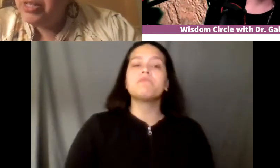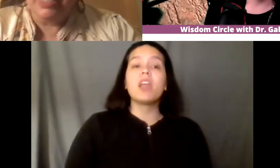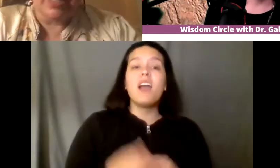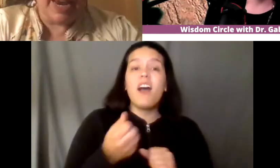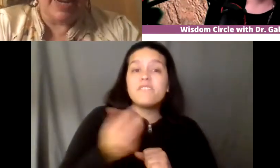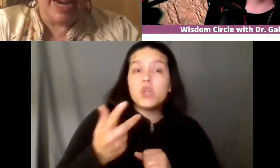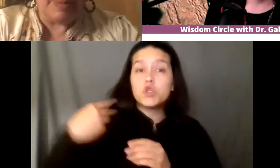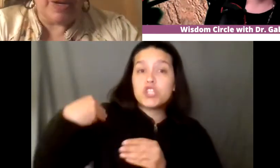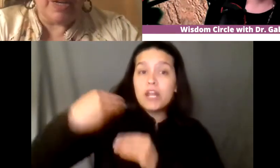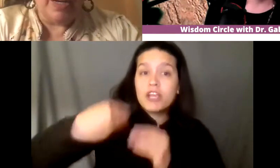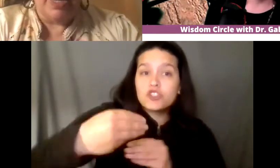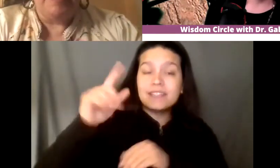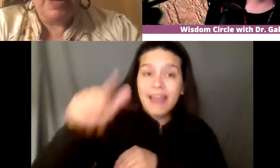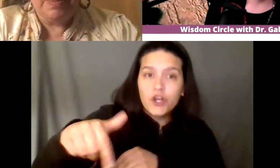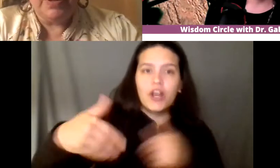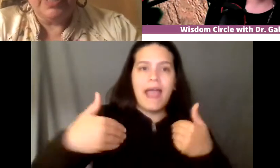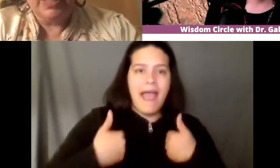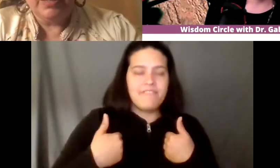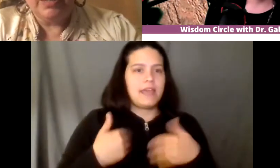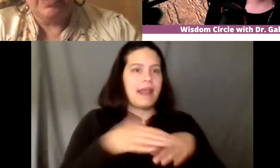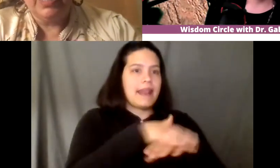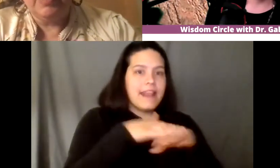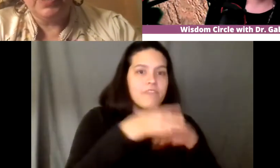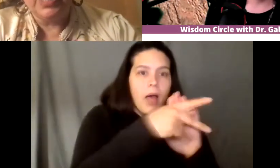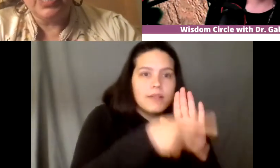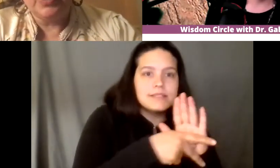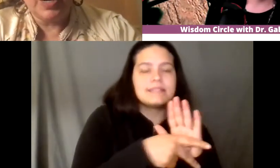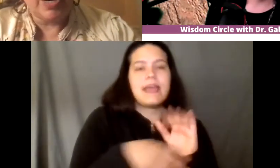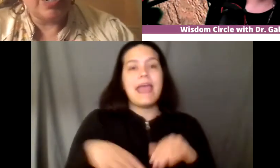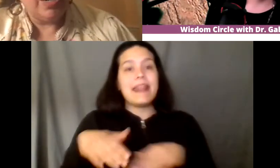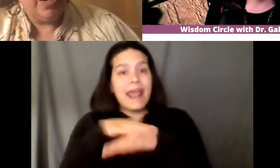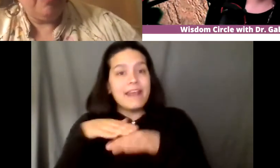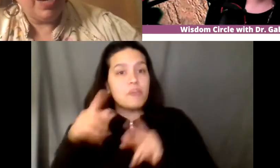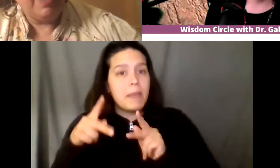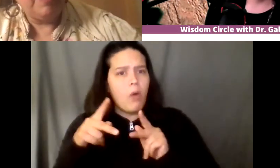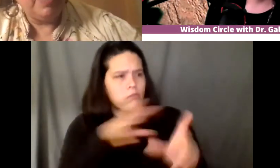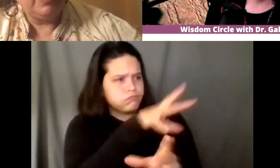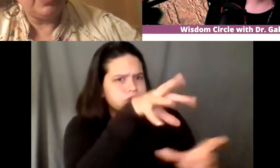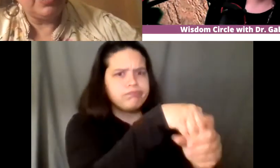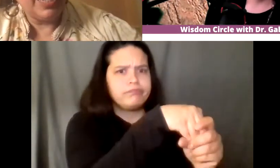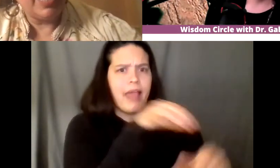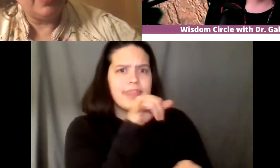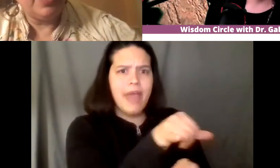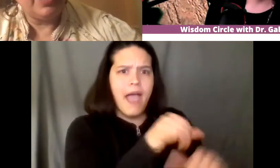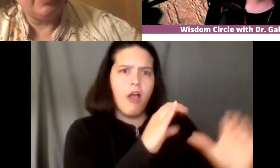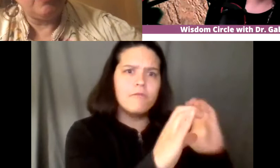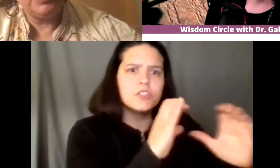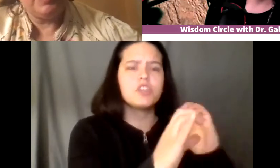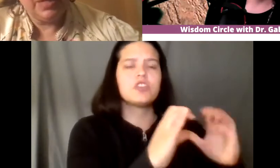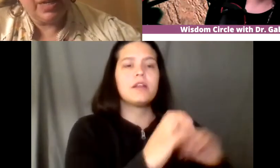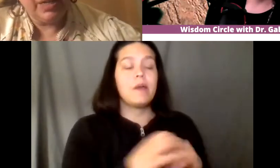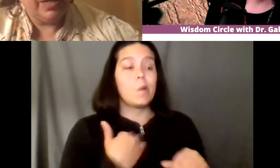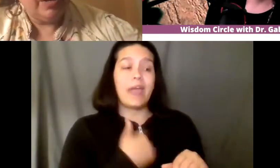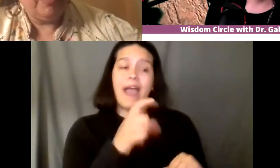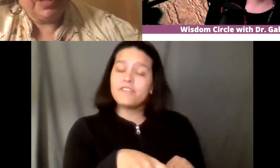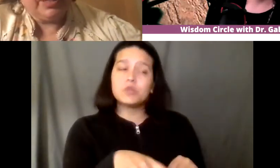policies like nagpra and people in in places where we have to be able to say that it can only